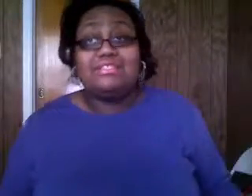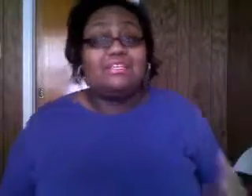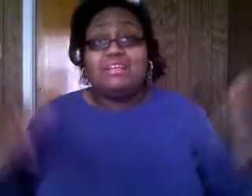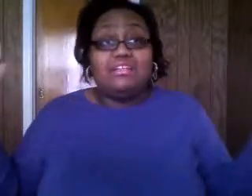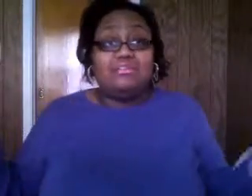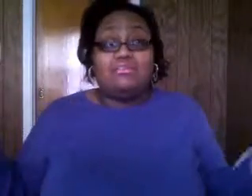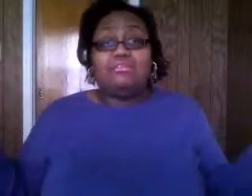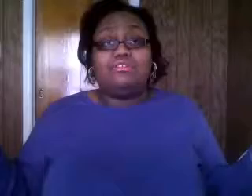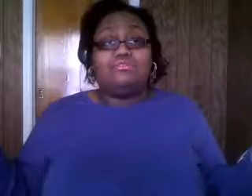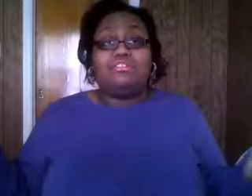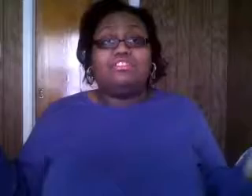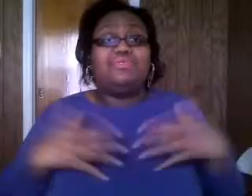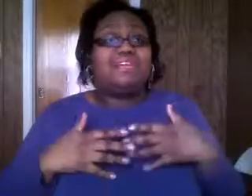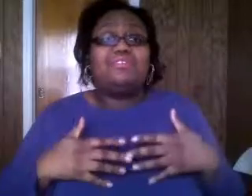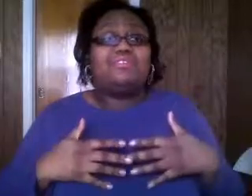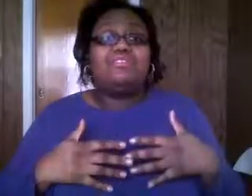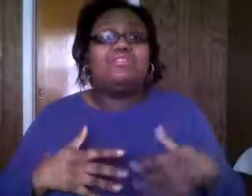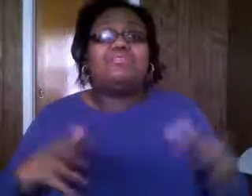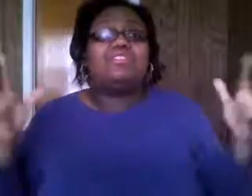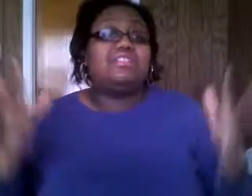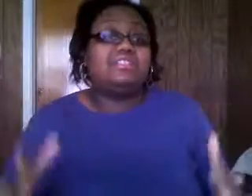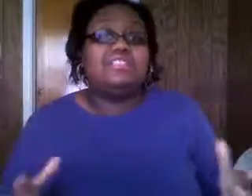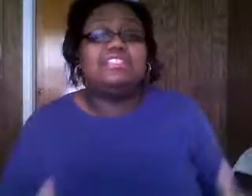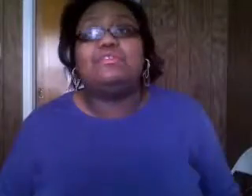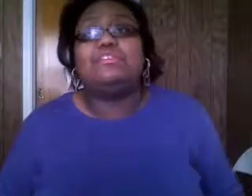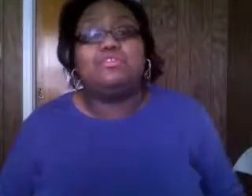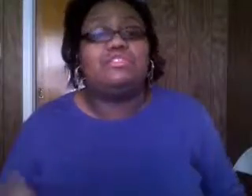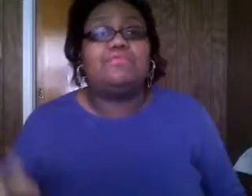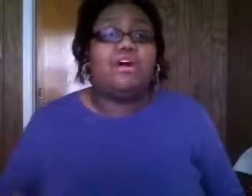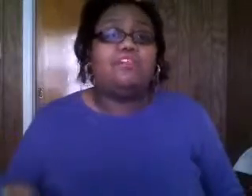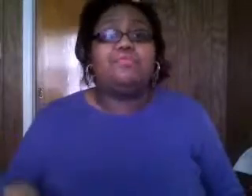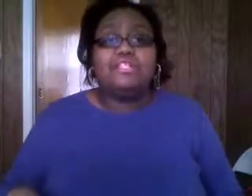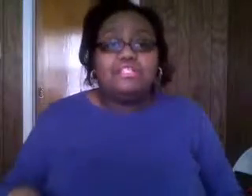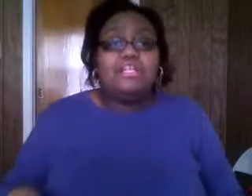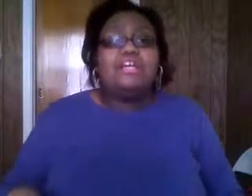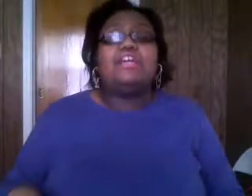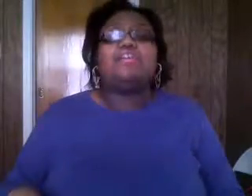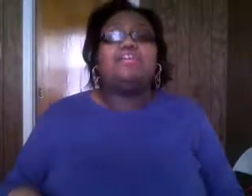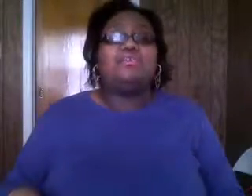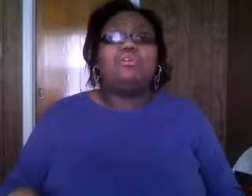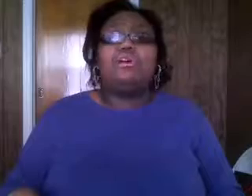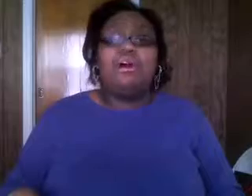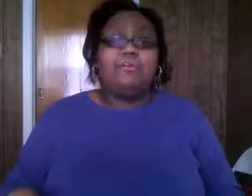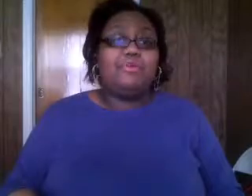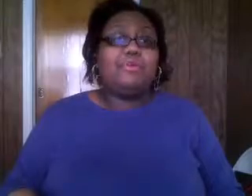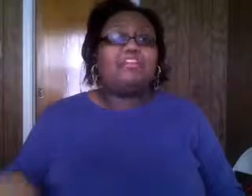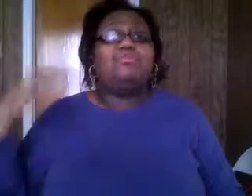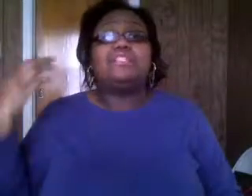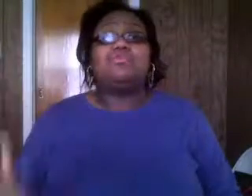you know the christians whatever you know it just needs to be the church involvement you know um period i do want to see